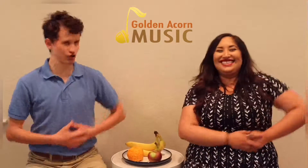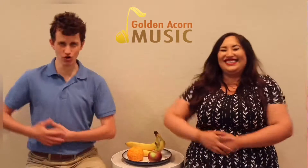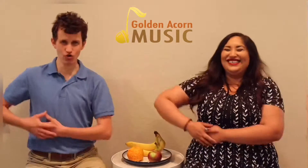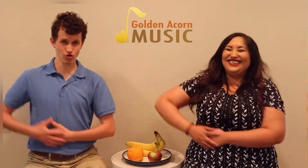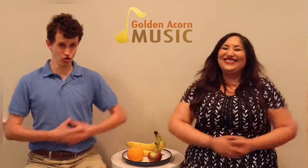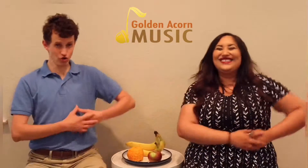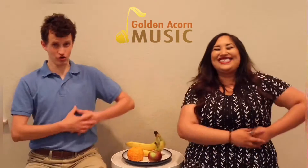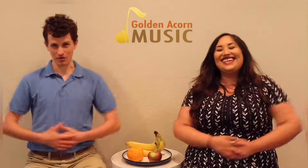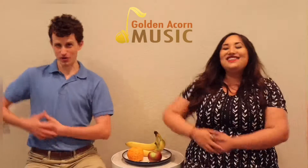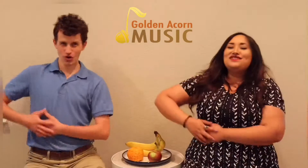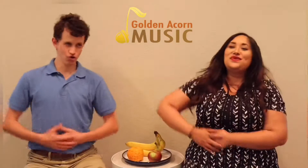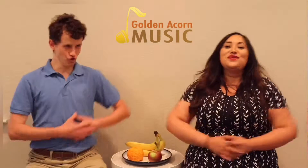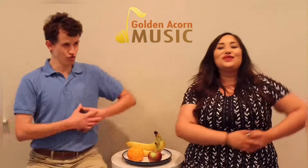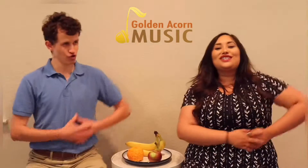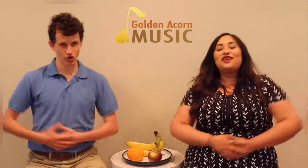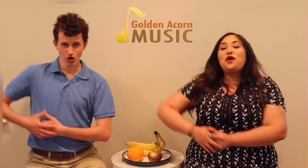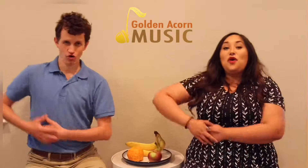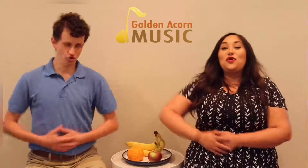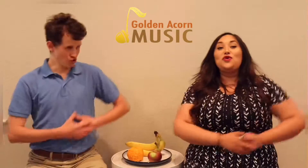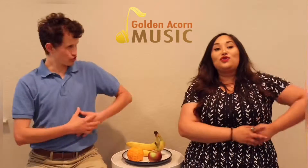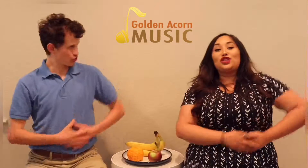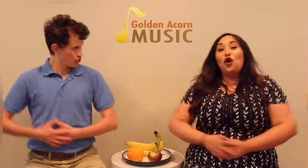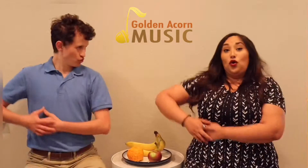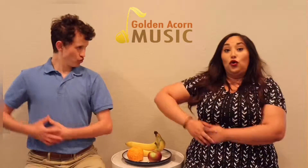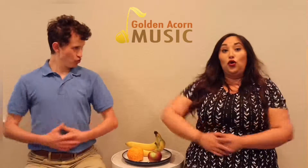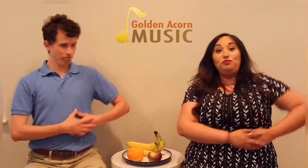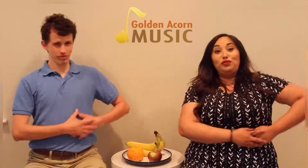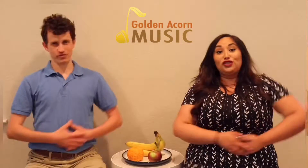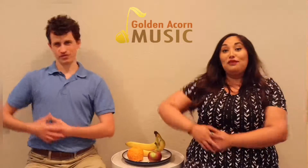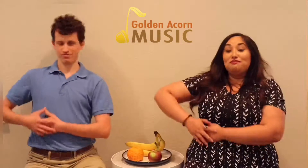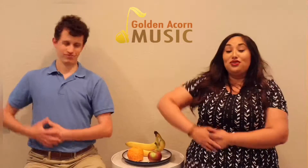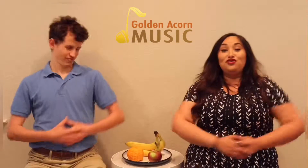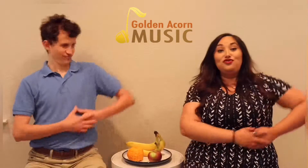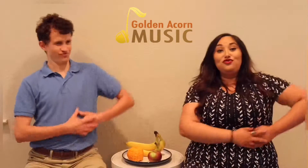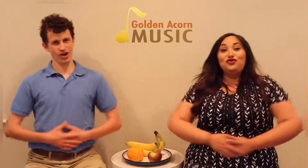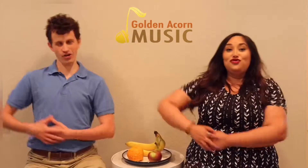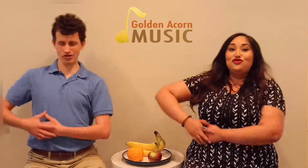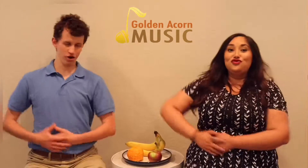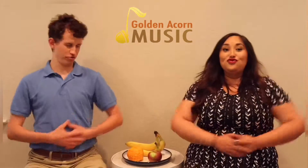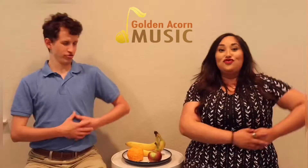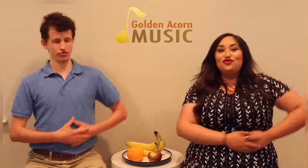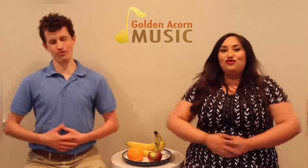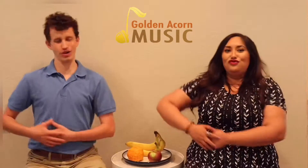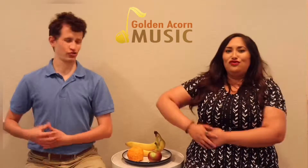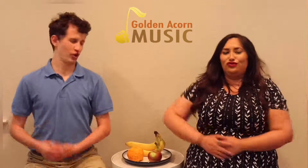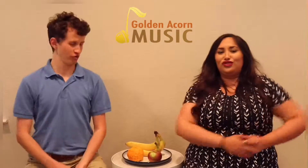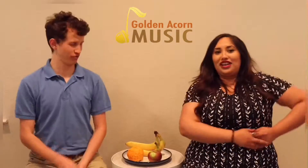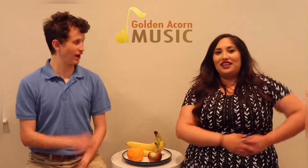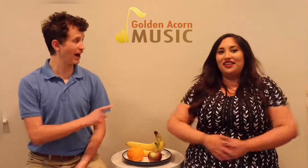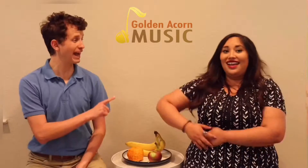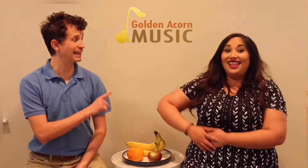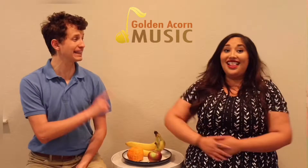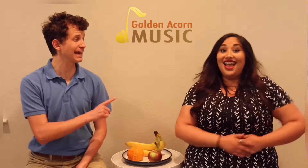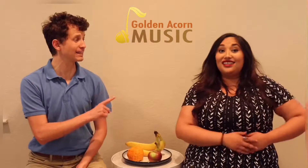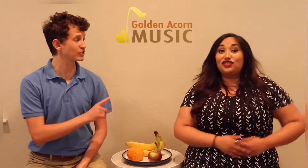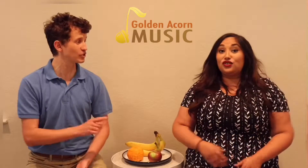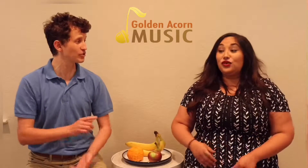to oot, oot, oot, hooples and banoon. And I think to myself. I like to